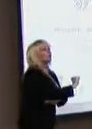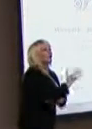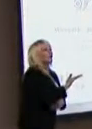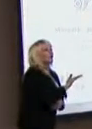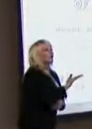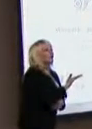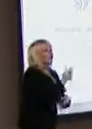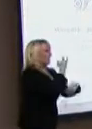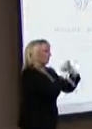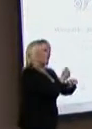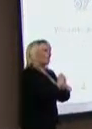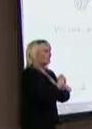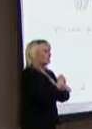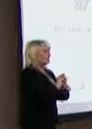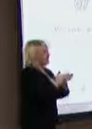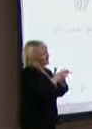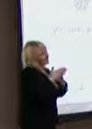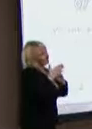multimillionaires. They're